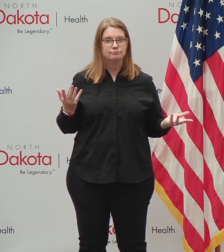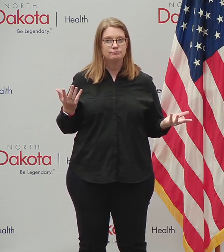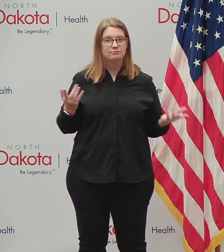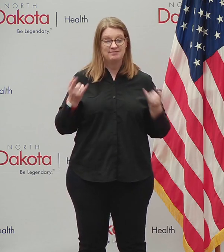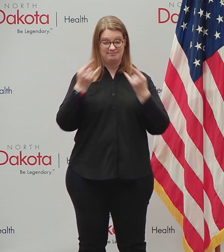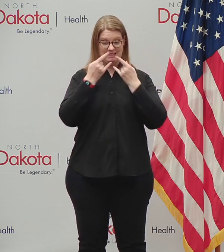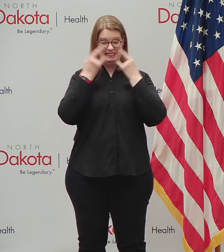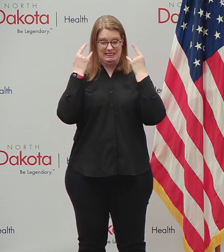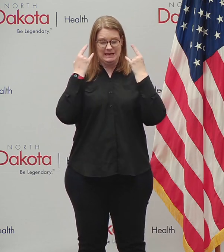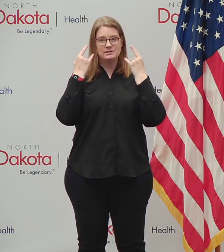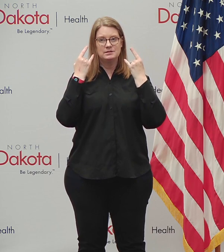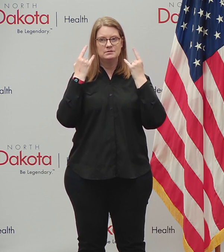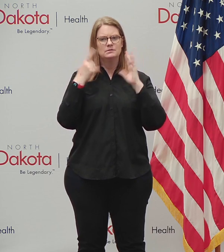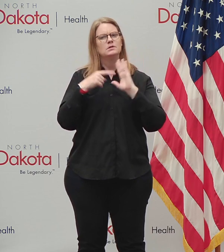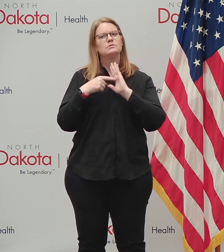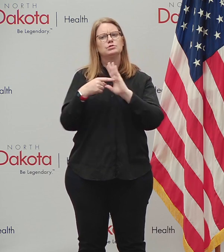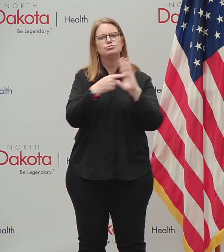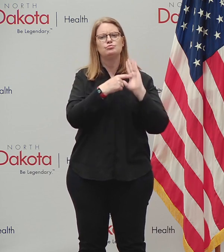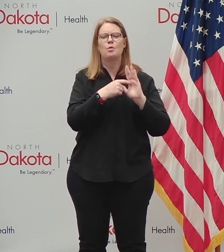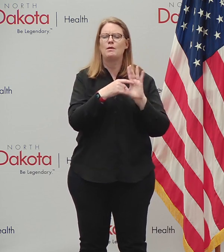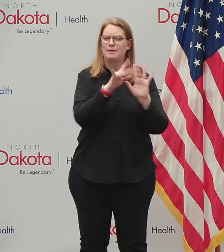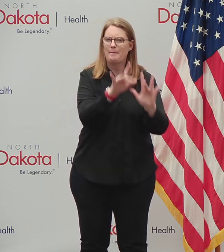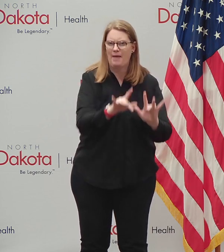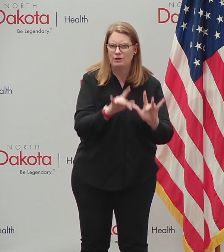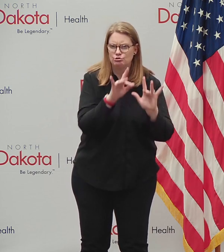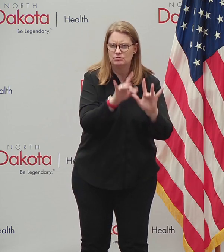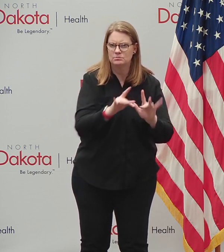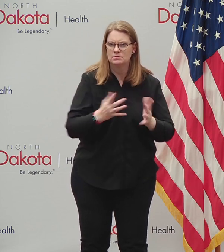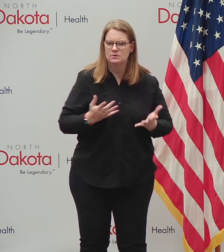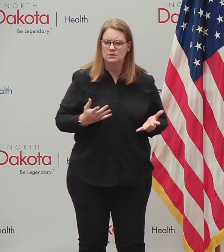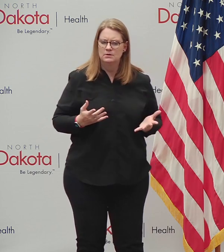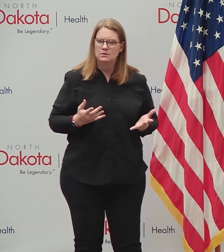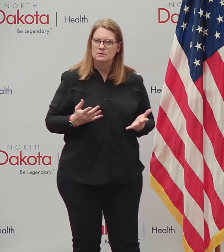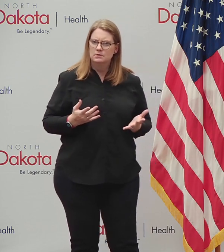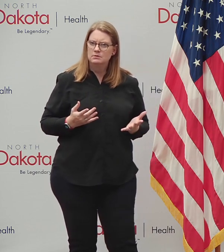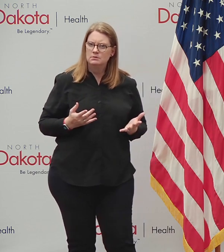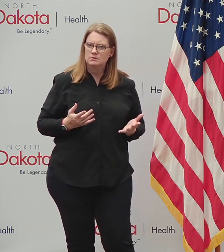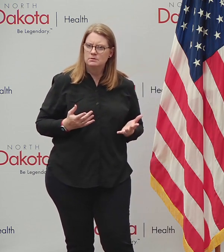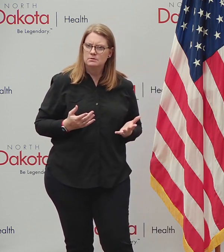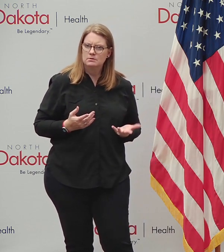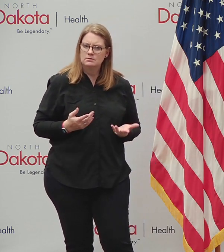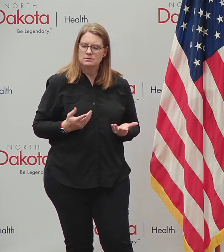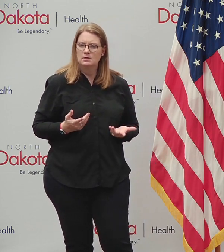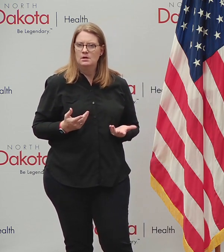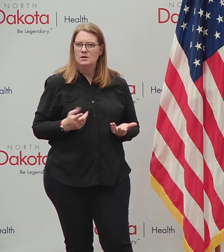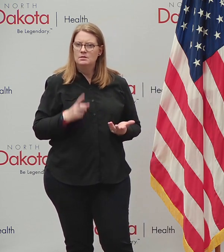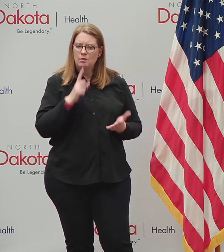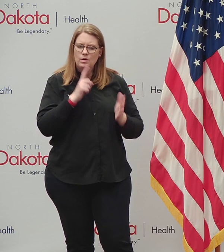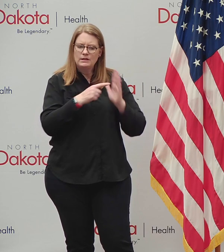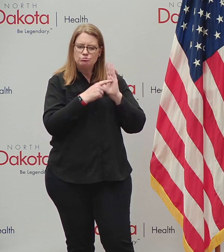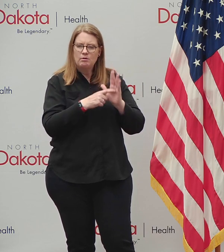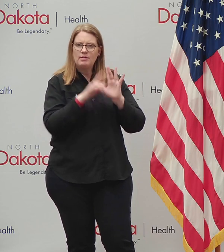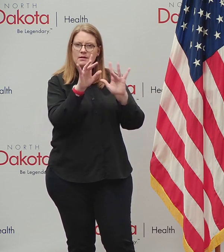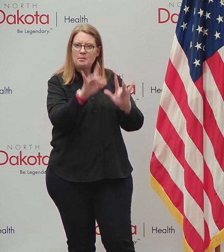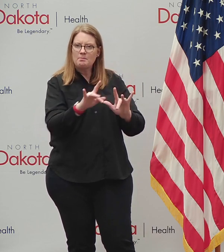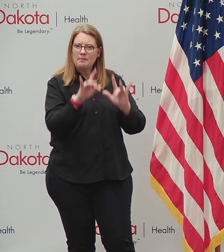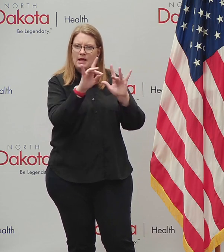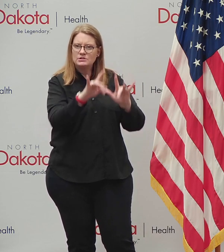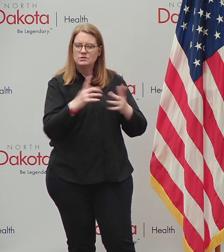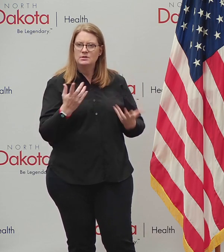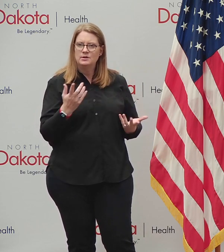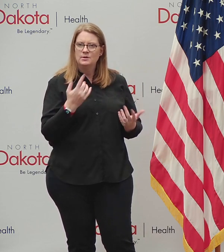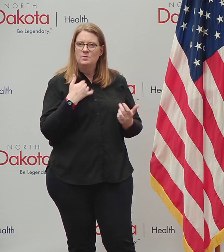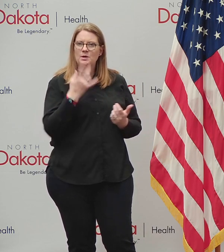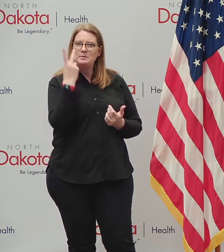doing is they're exhibiting compassion for people that they've, for an unknown person that they may not have met. And so I think when you see